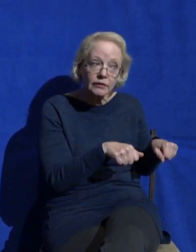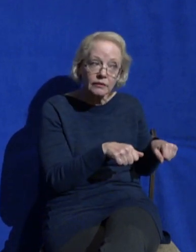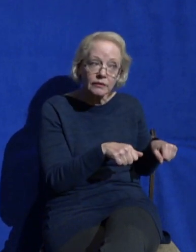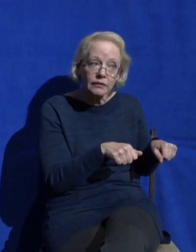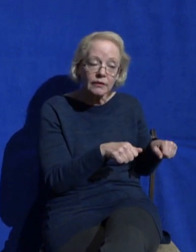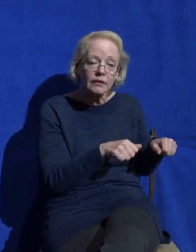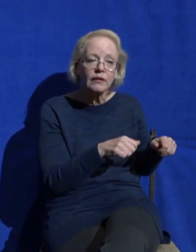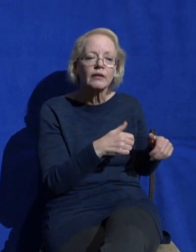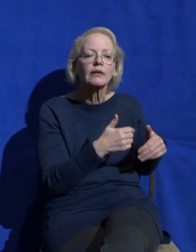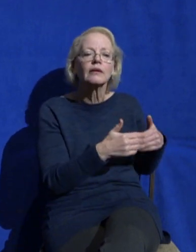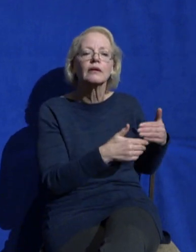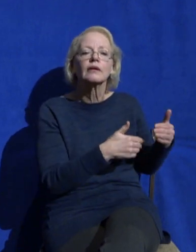You can get by on that for a while.